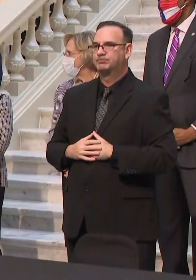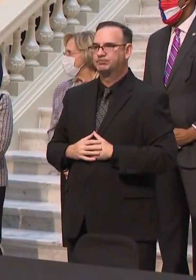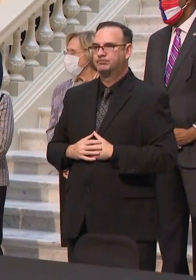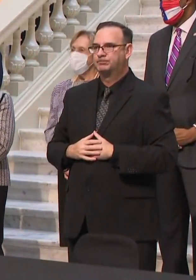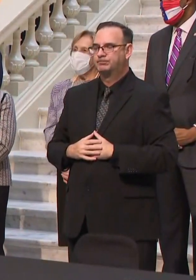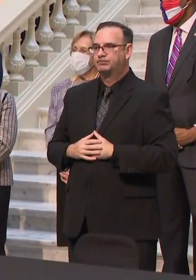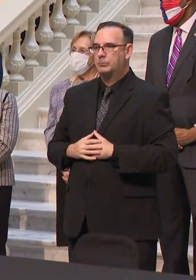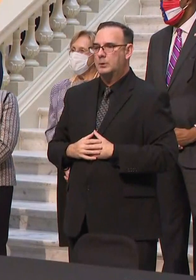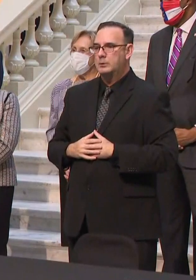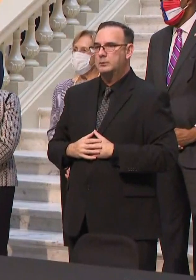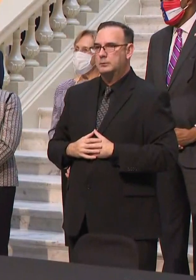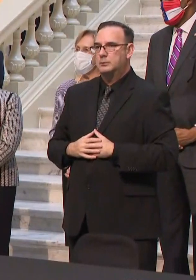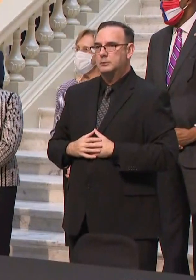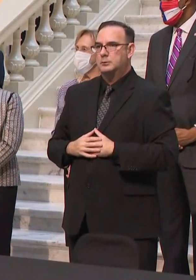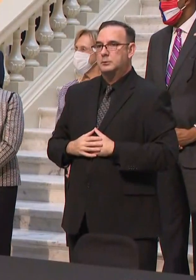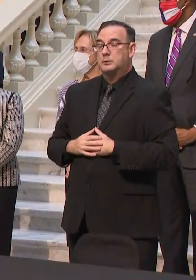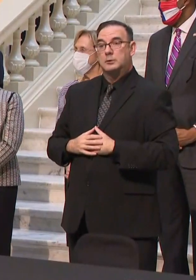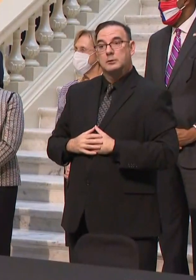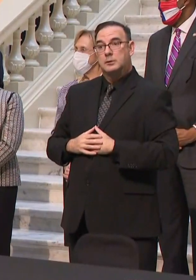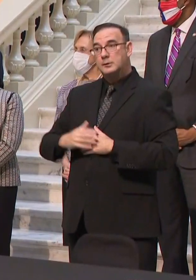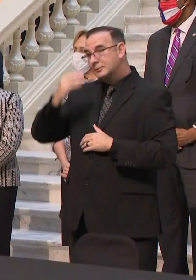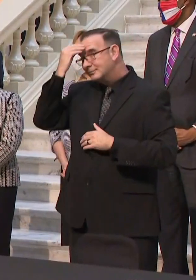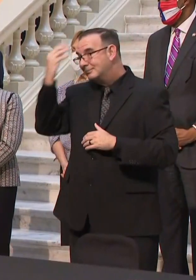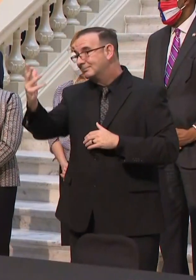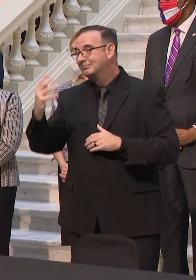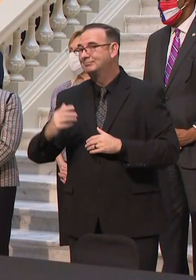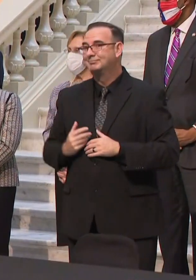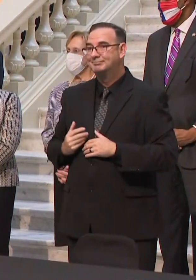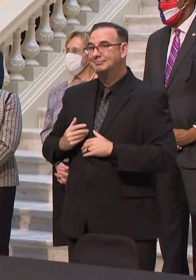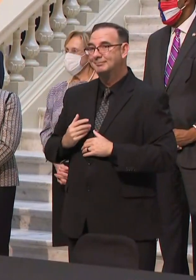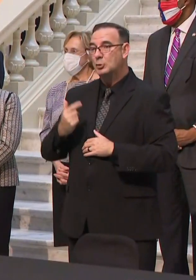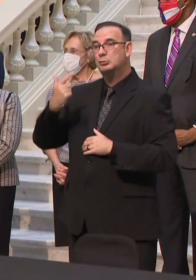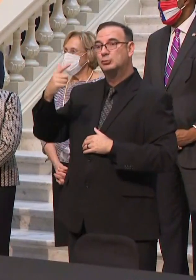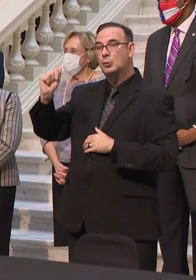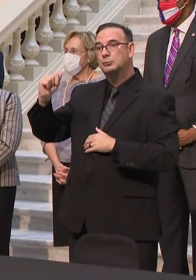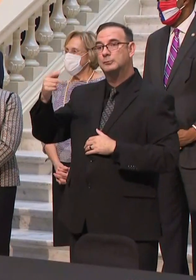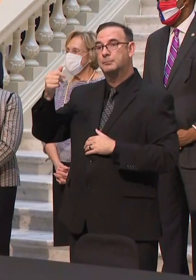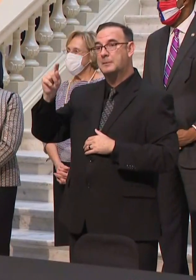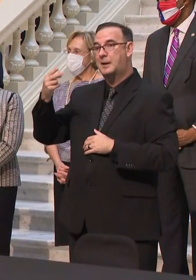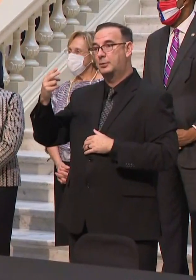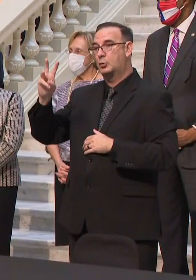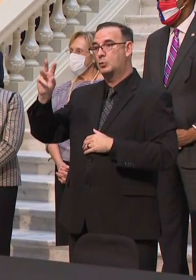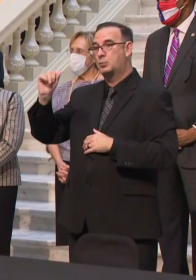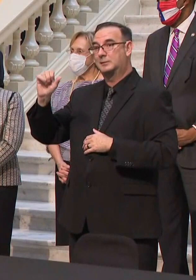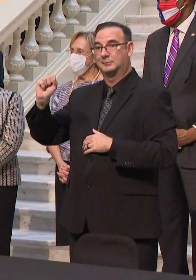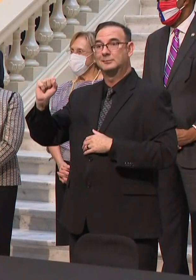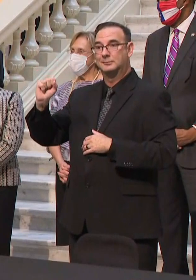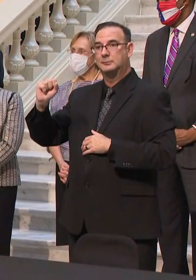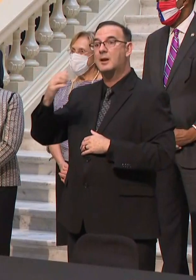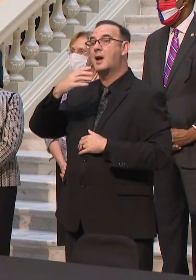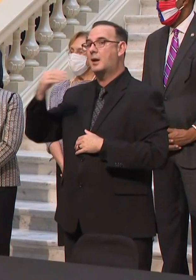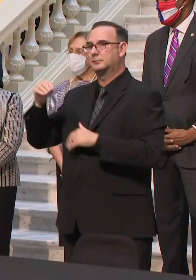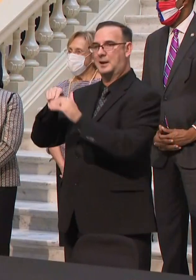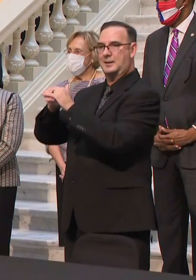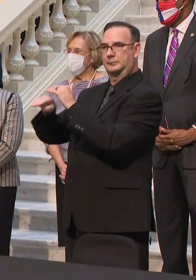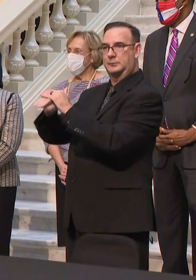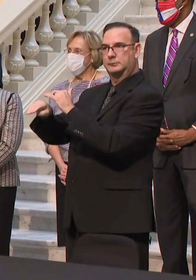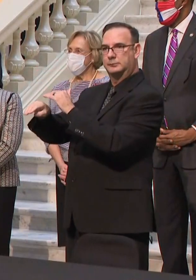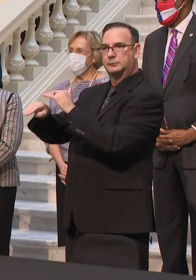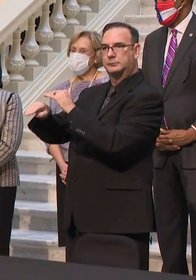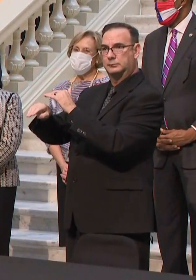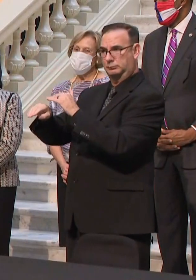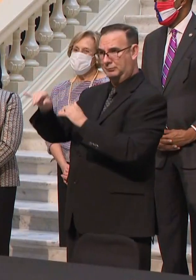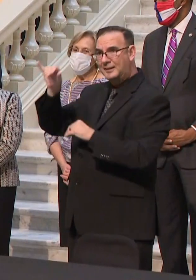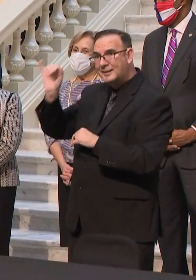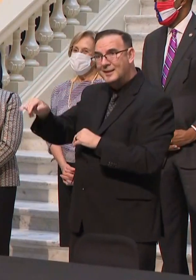To put it simply, Georgia Pathways and Access will provide the opportunity for thousands of hard-working Georgians to